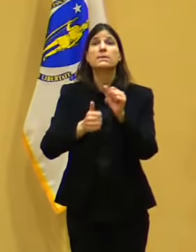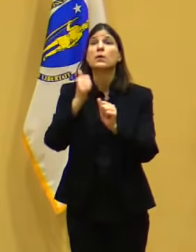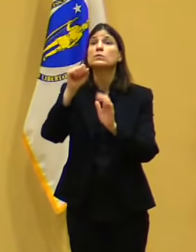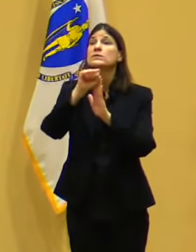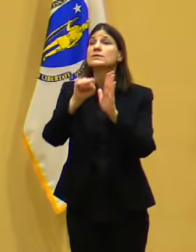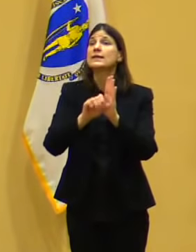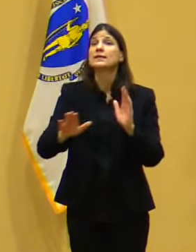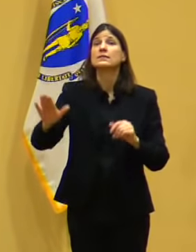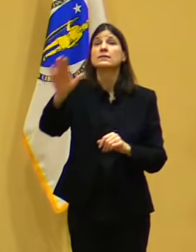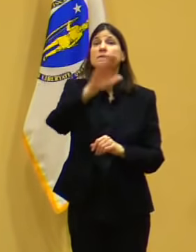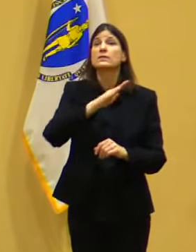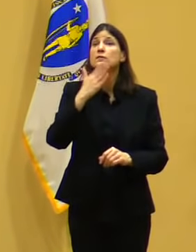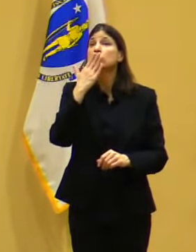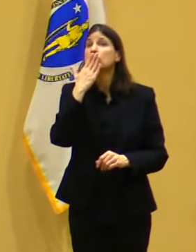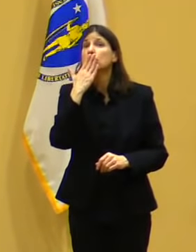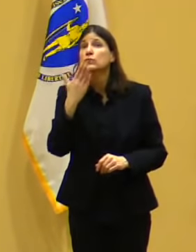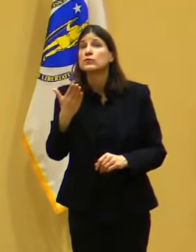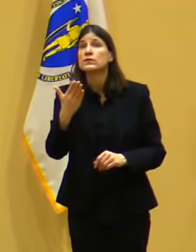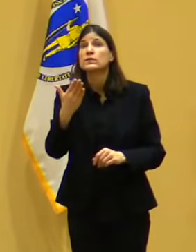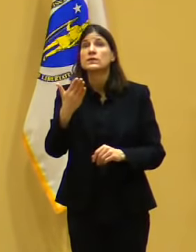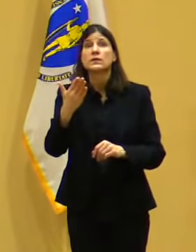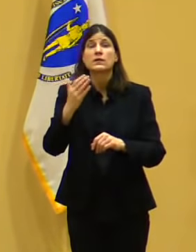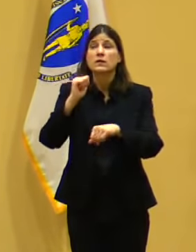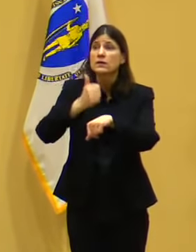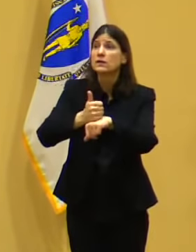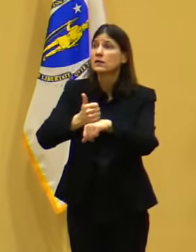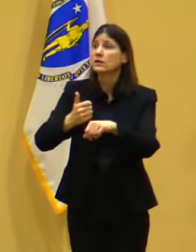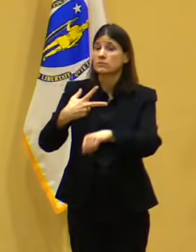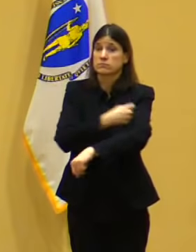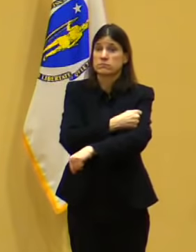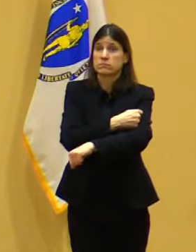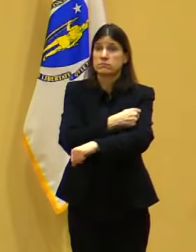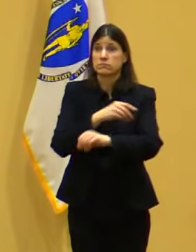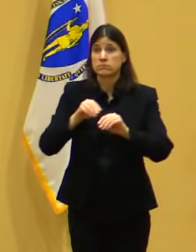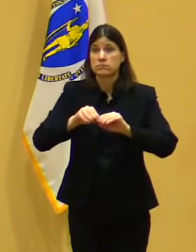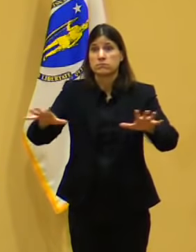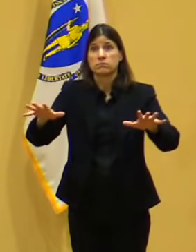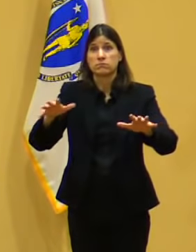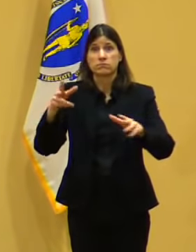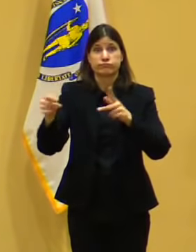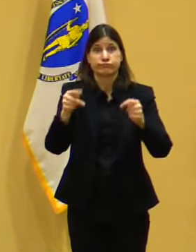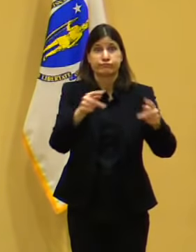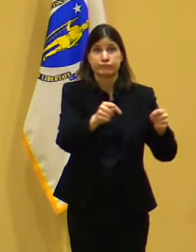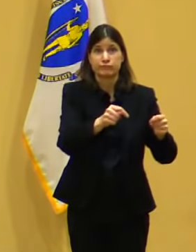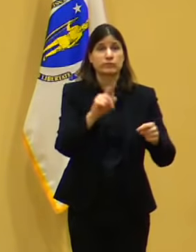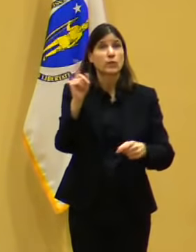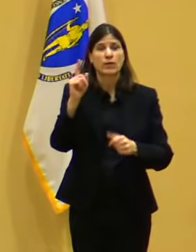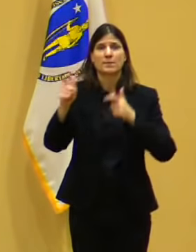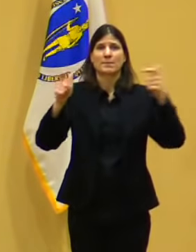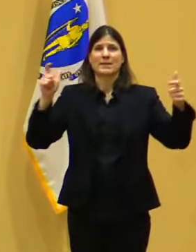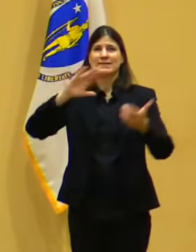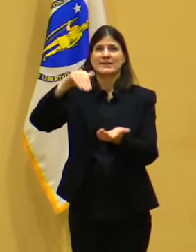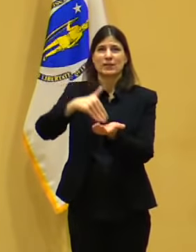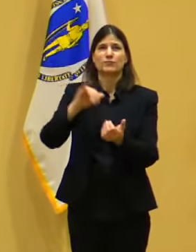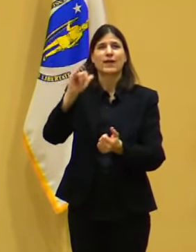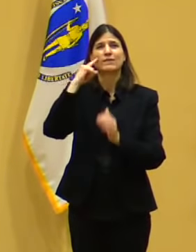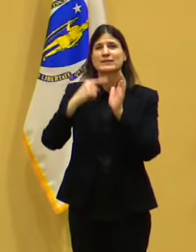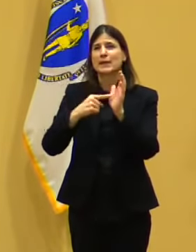that have big sights. They are by far the most productive operating model